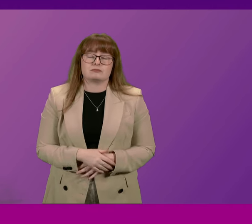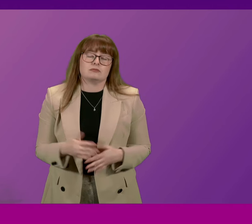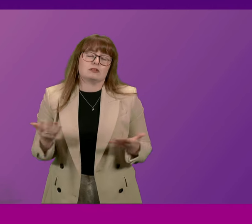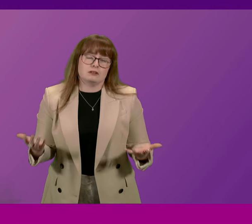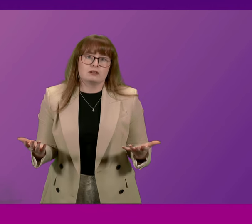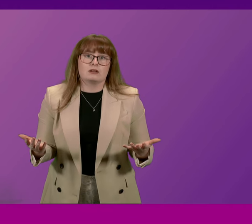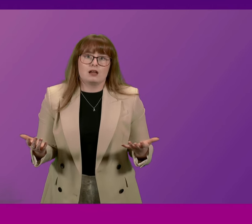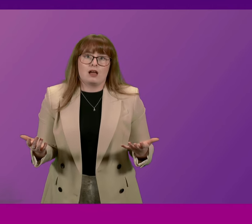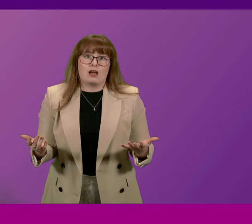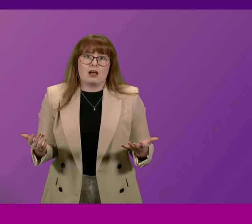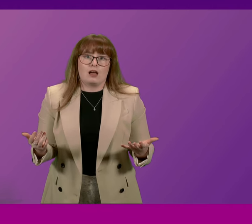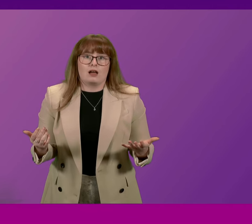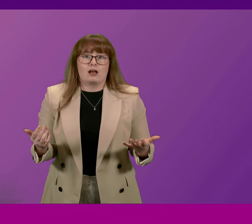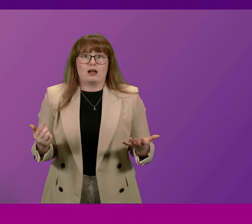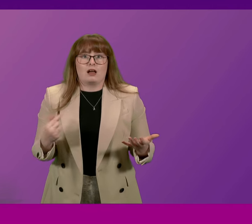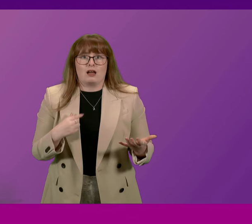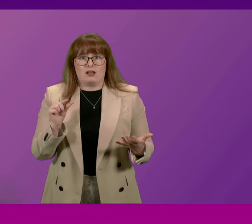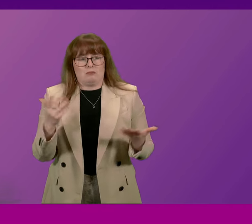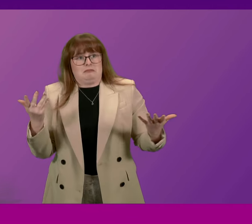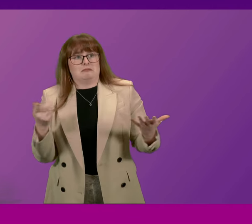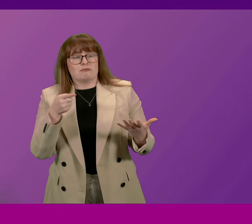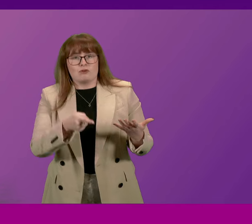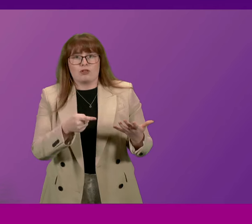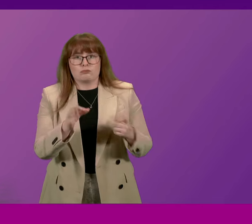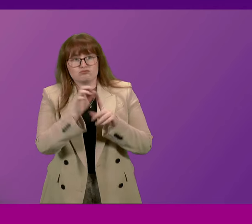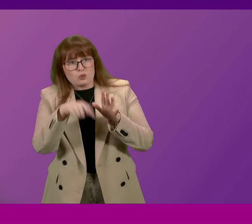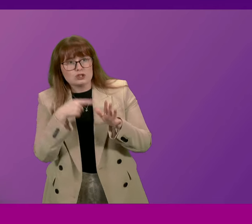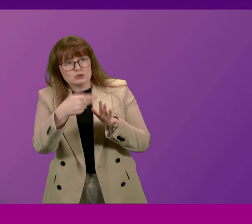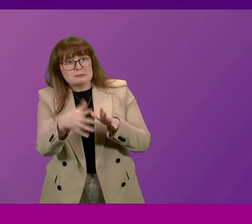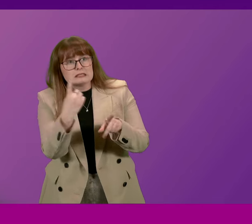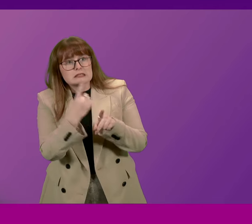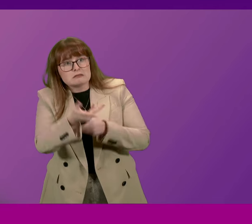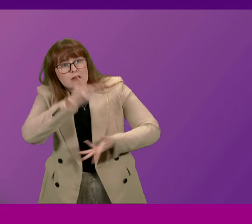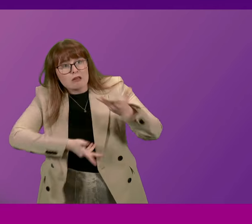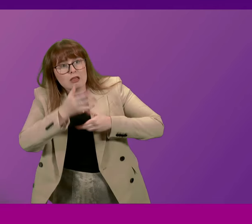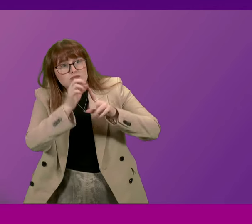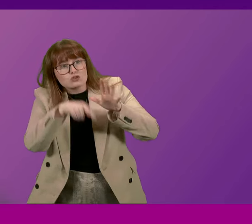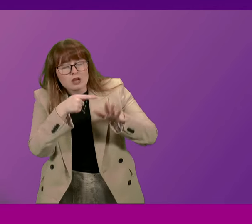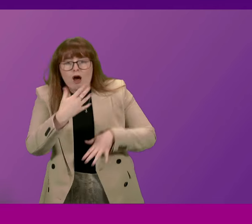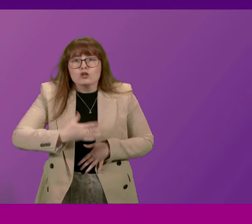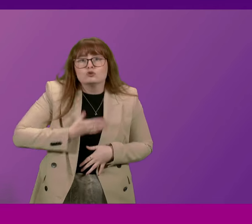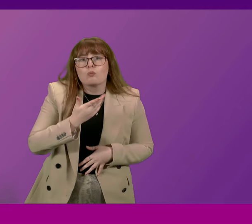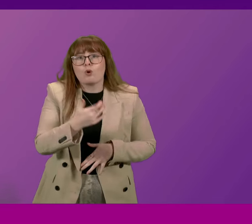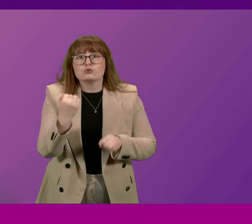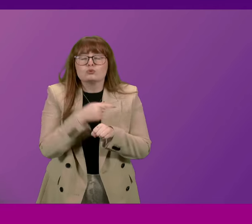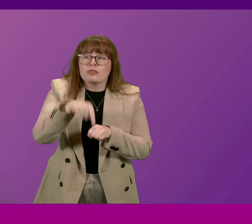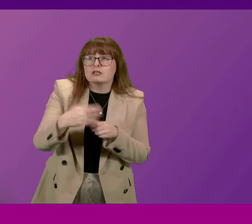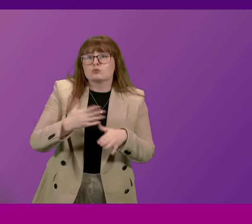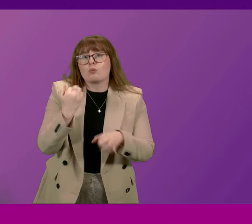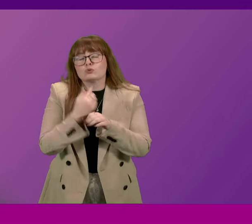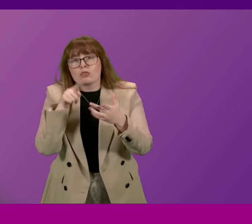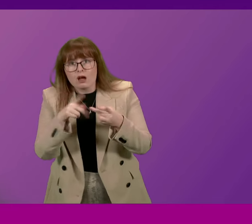Now, I'm a bit perplexed by what projects Mr Mountain doesn't want us to have taken forward.